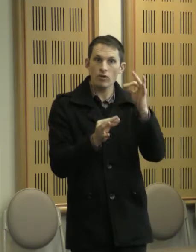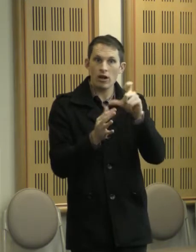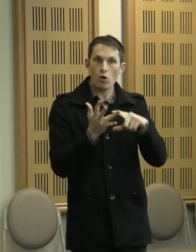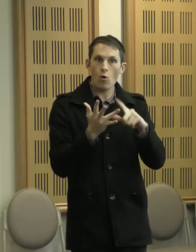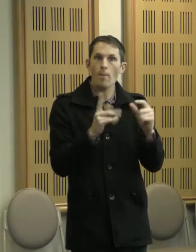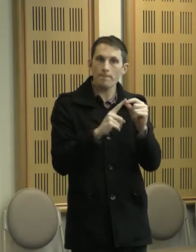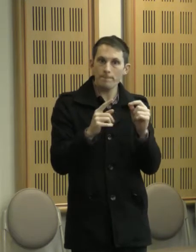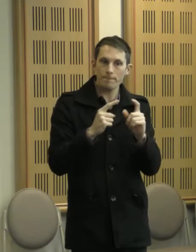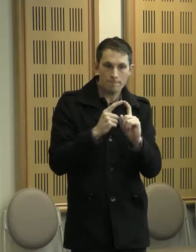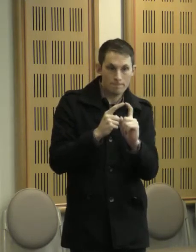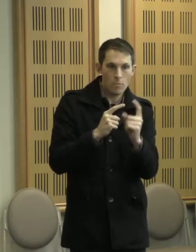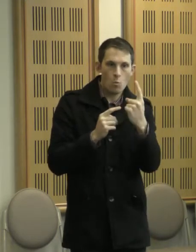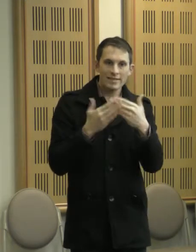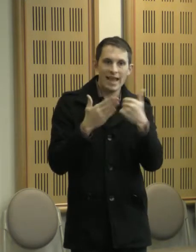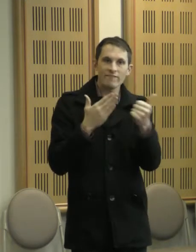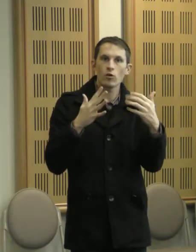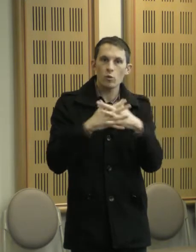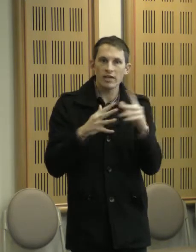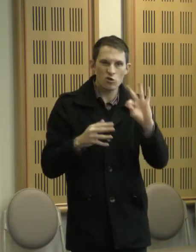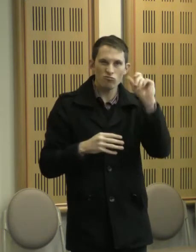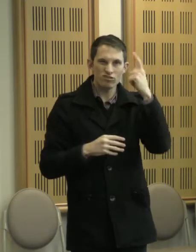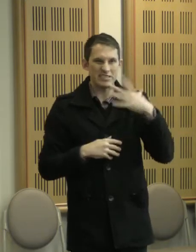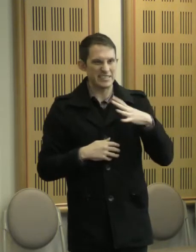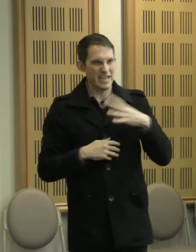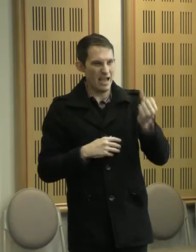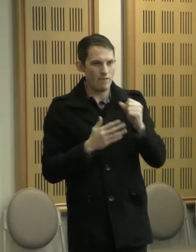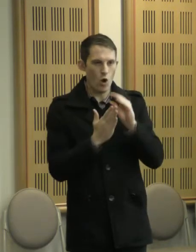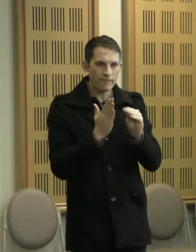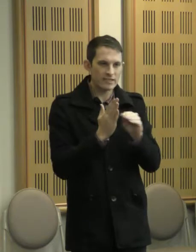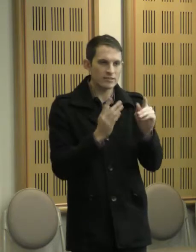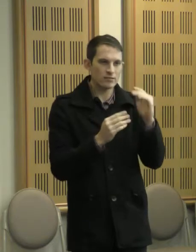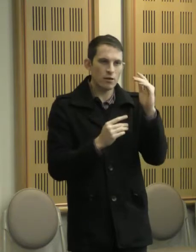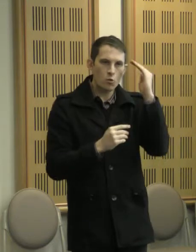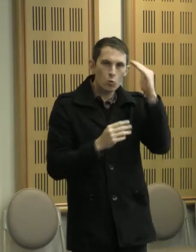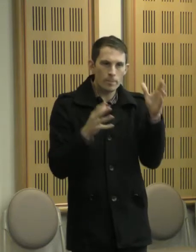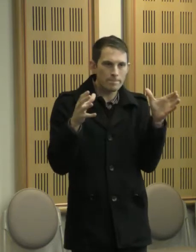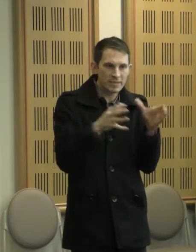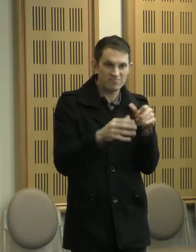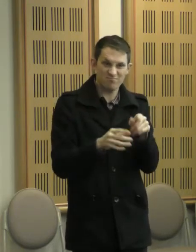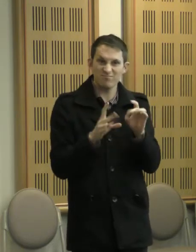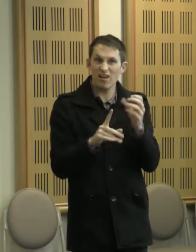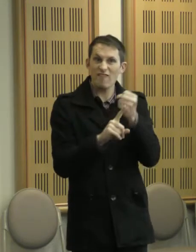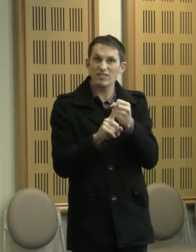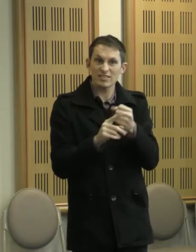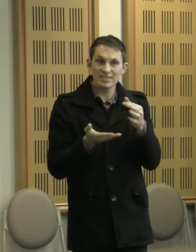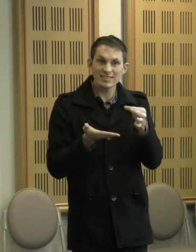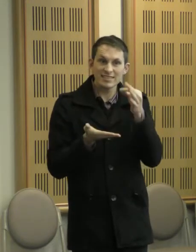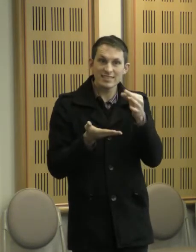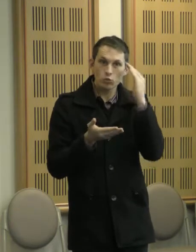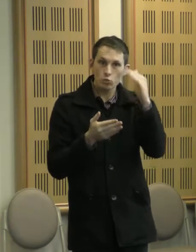She didn't see the need for an office or a meeting room. Fiona's advocacy began at the tea room table